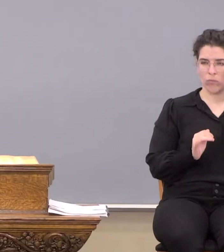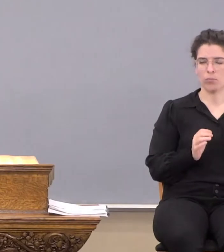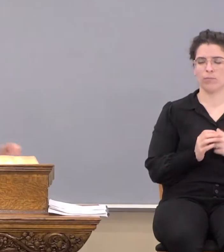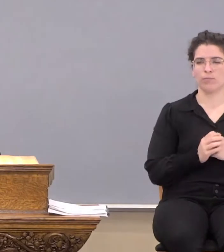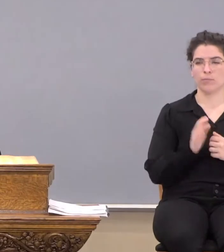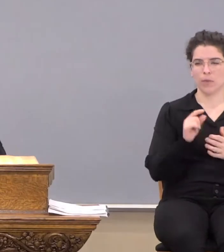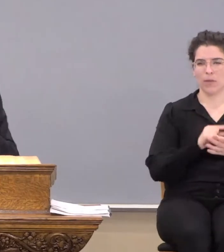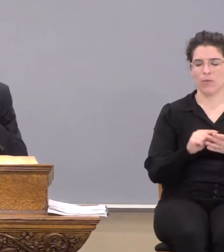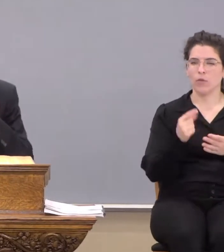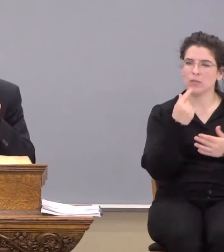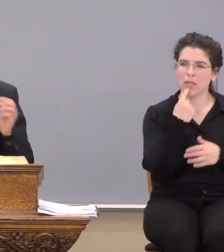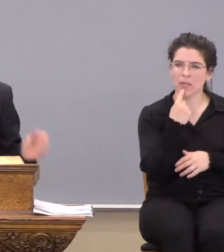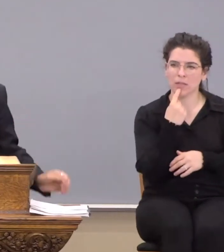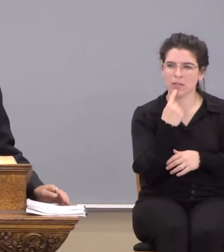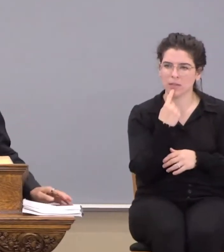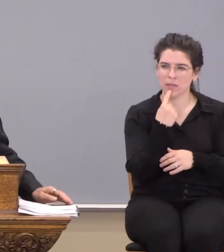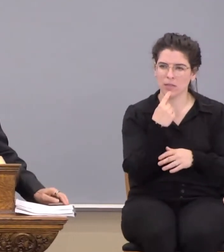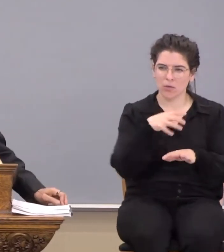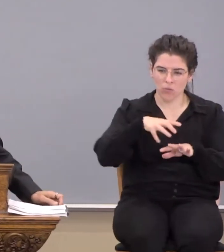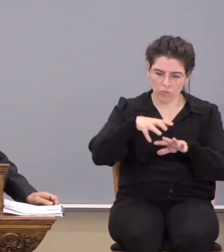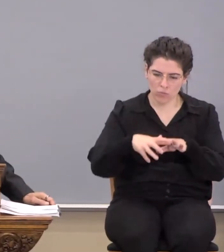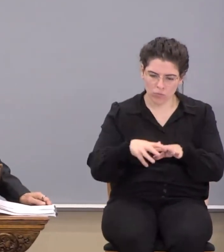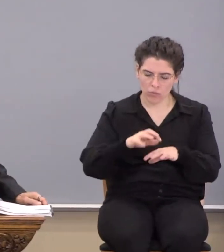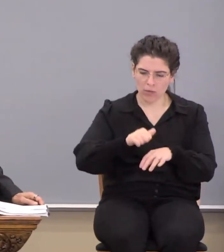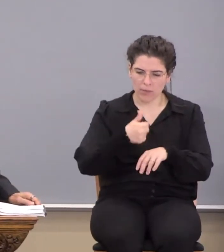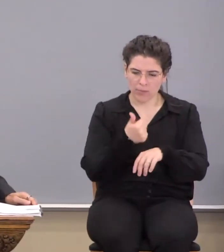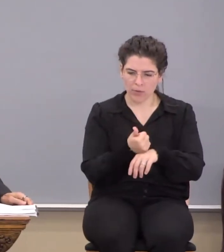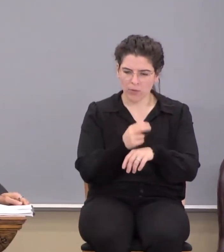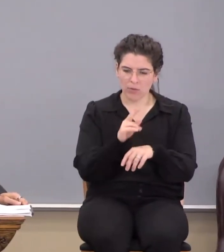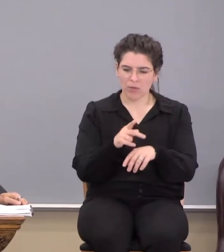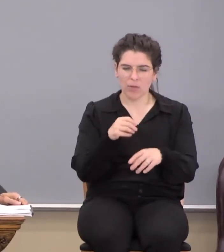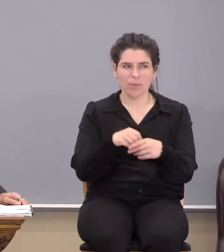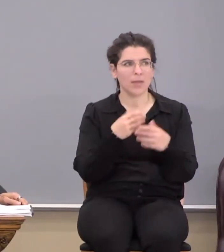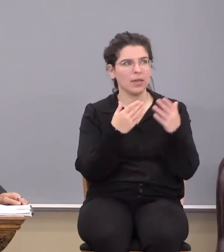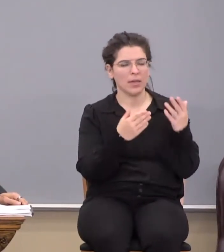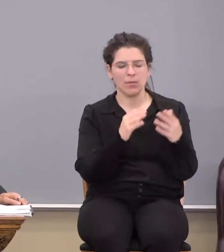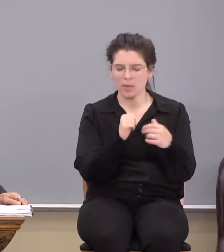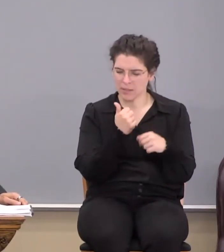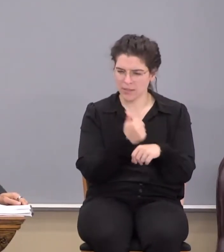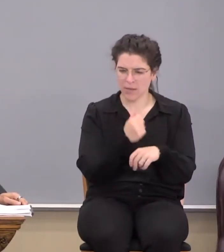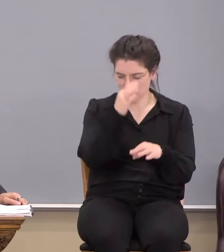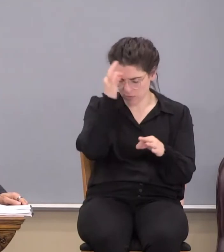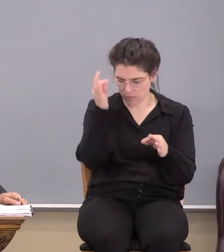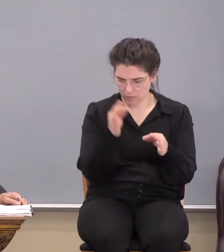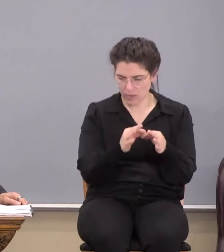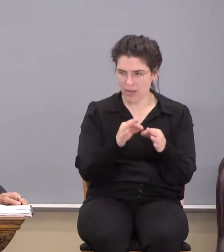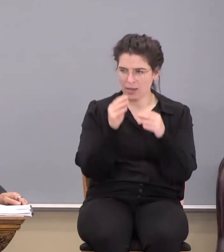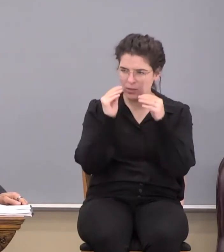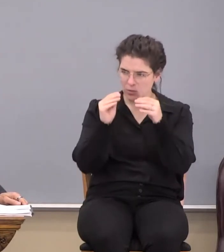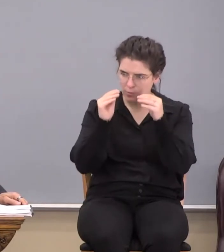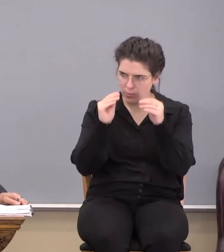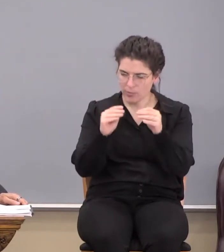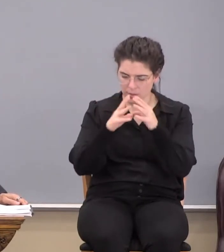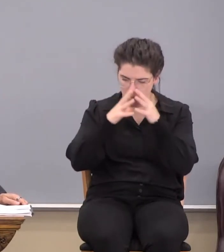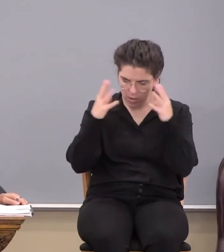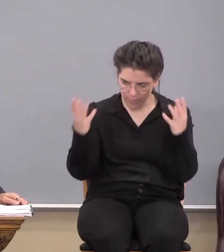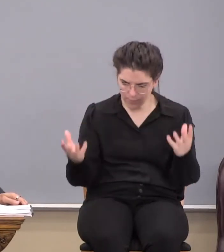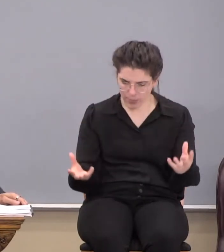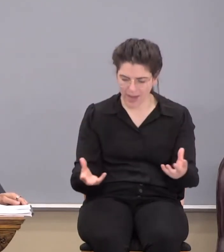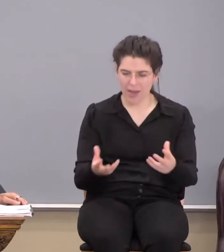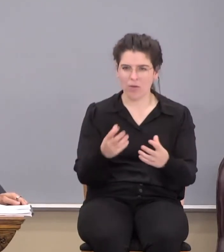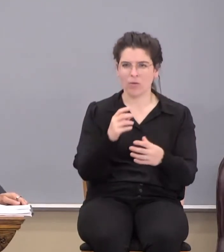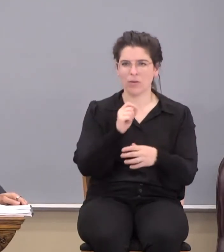that verse says, rooted and built up where? In him and established in the faith as you have been taught abounding